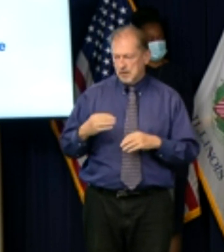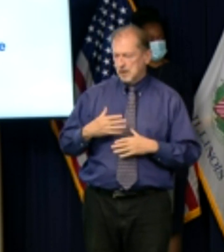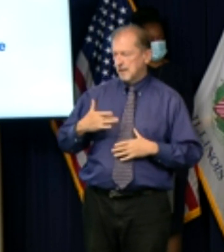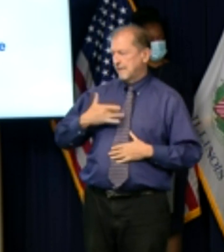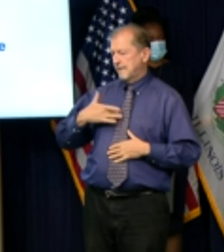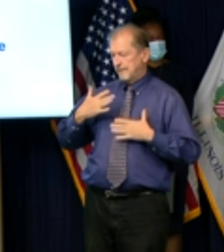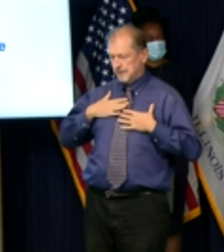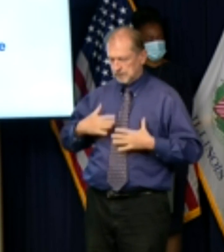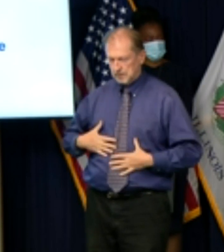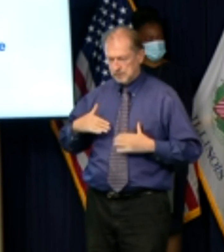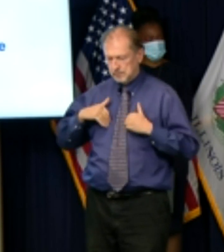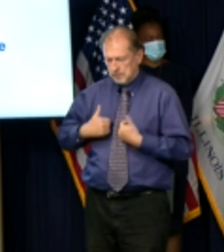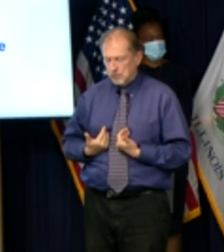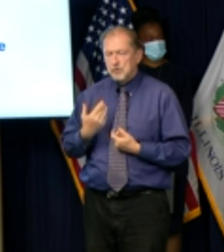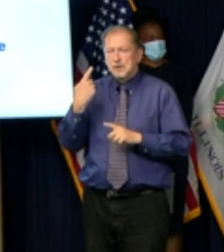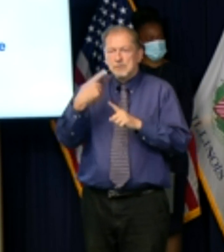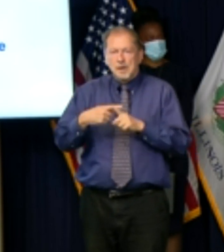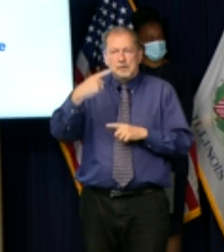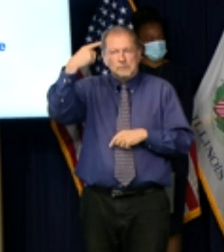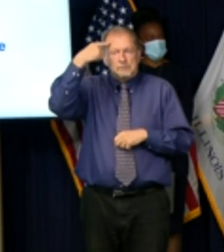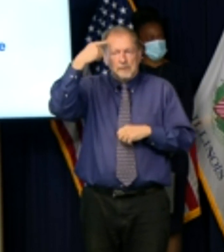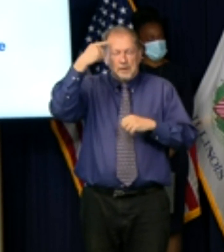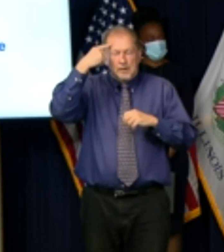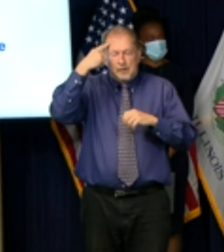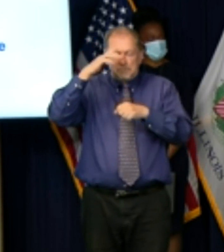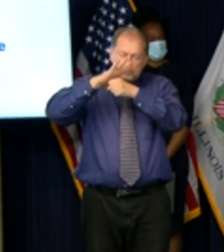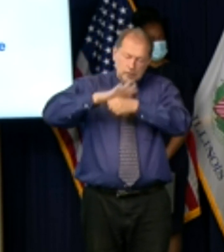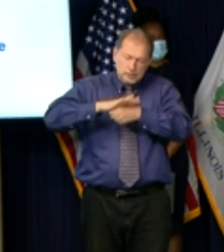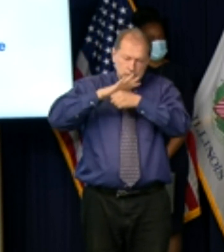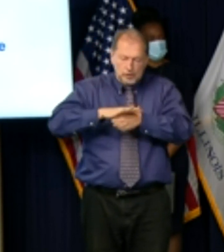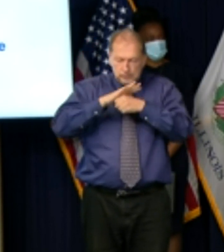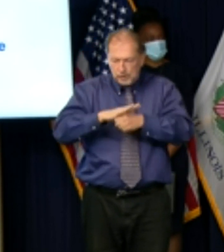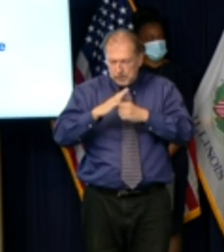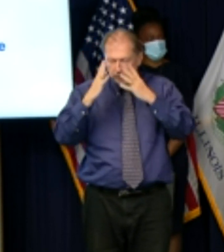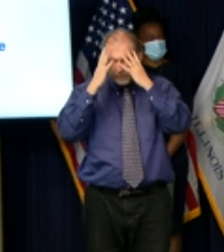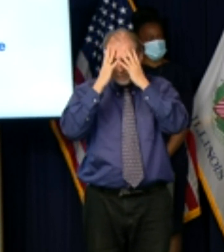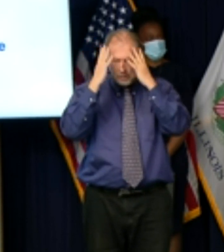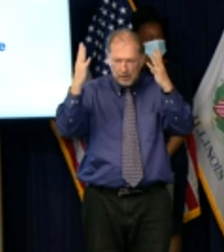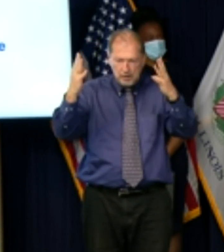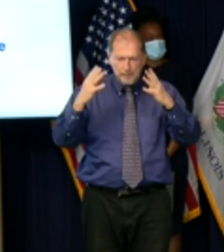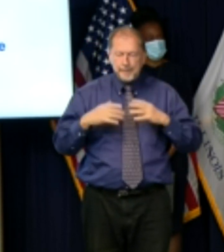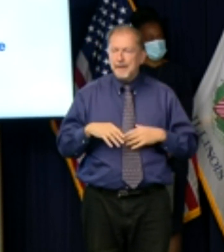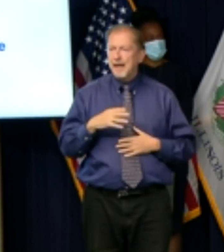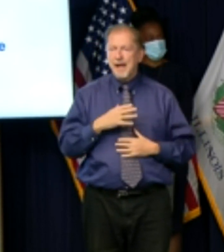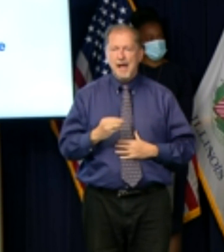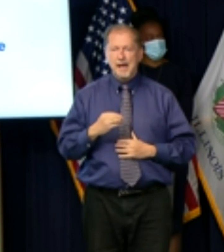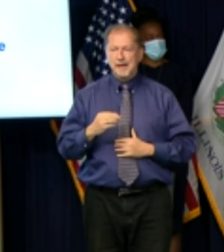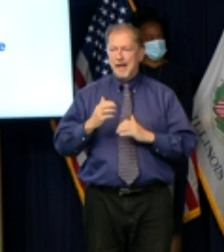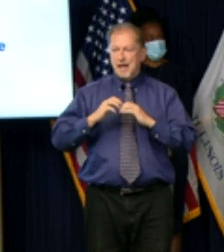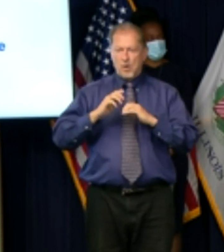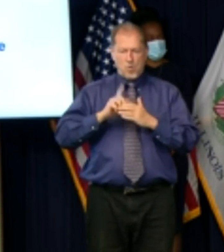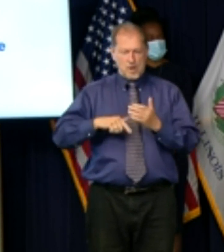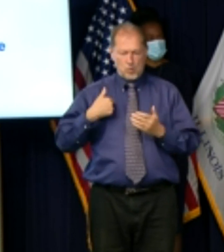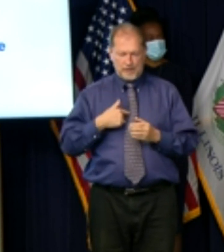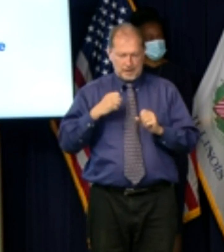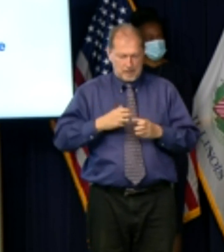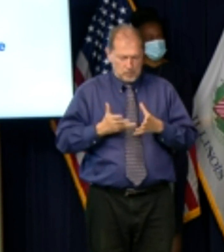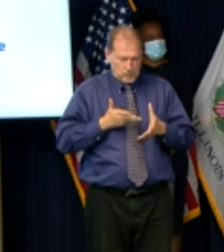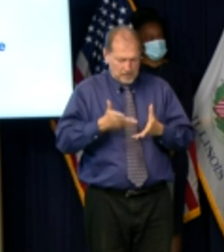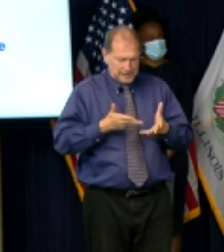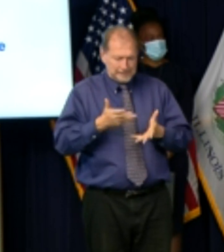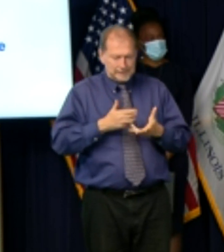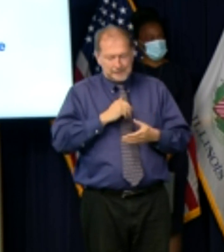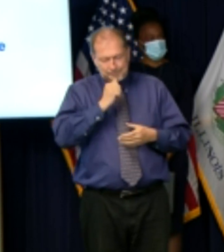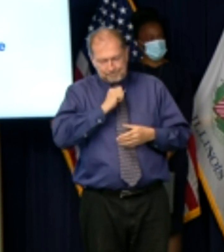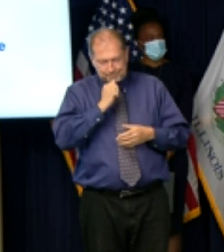um because it's unrelenting and and and in many instances there's very little we can do uh other than